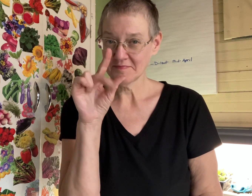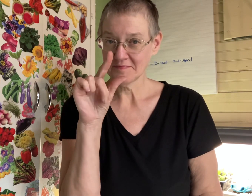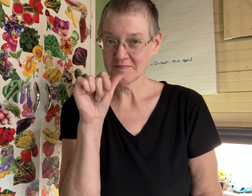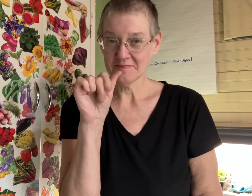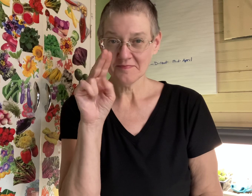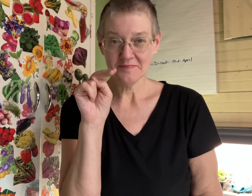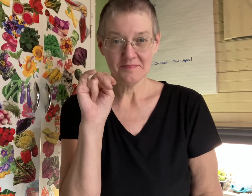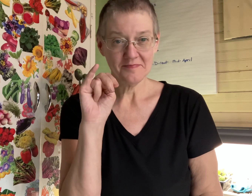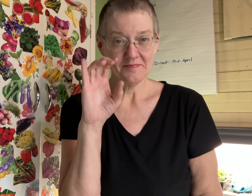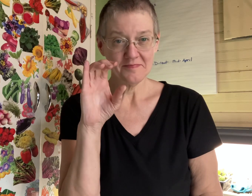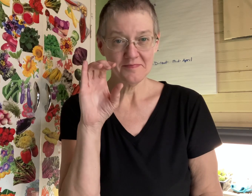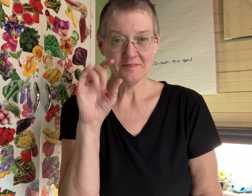garden mix